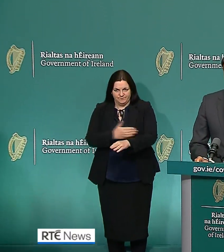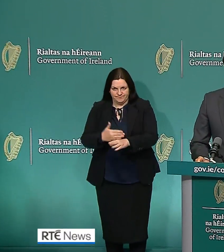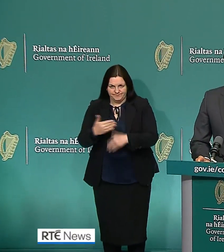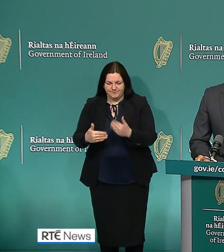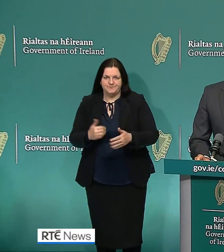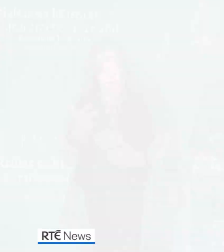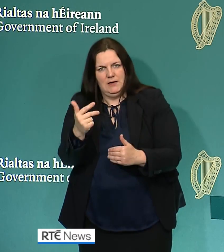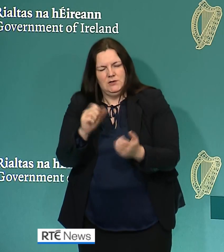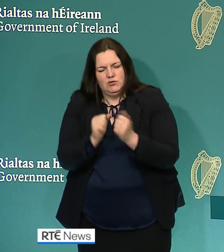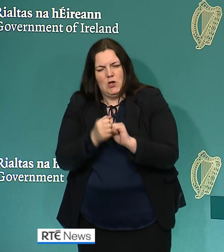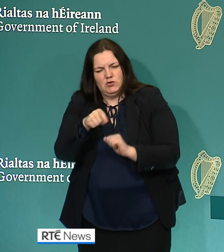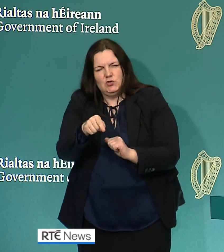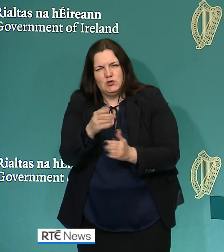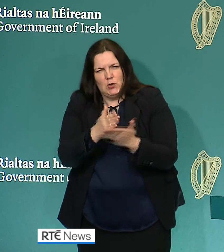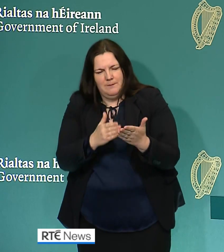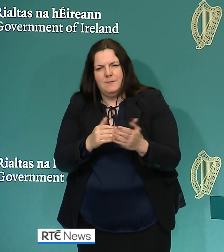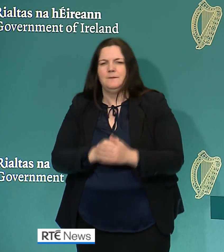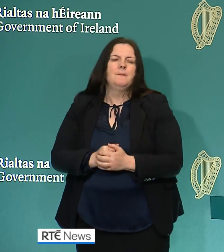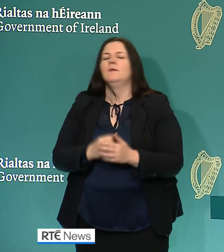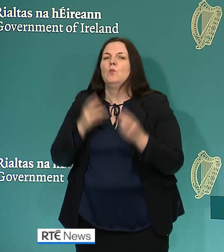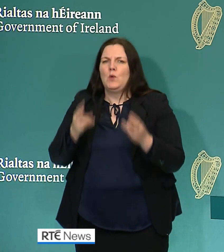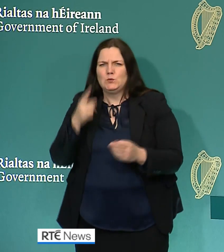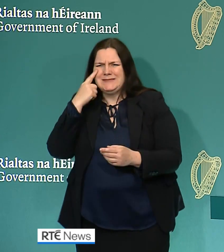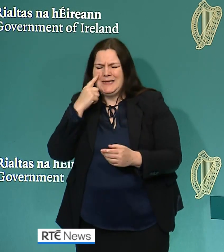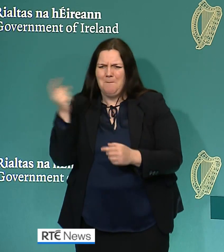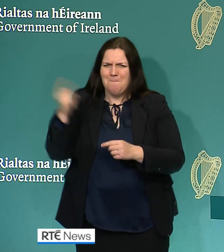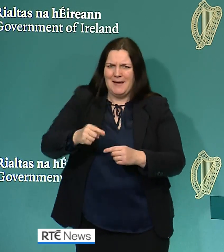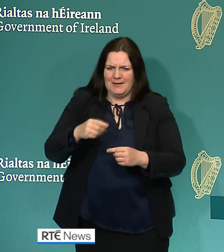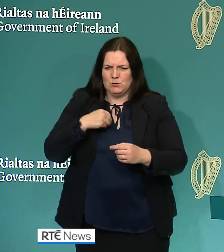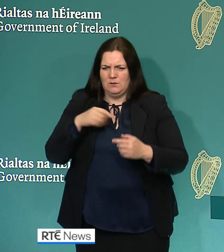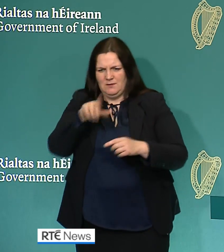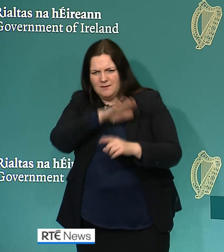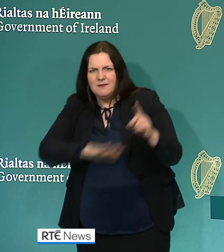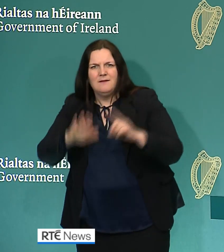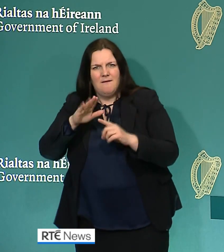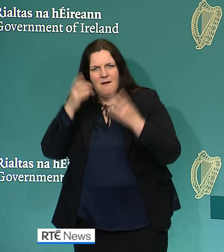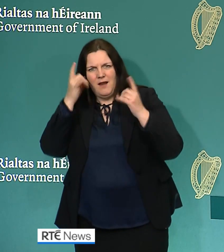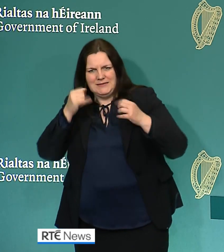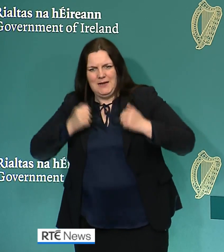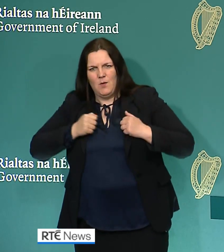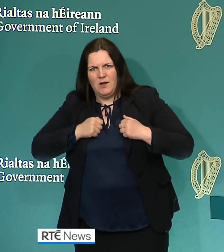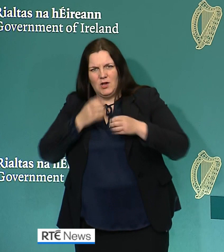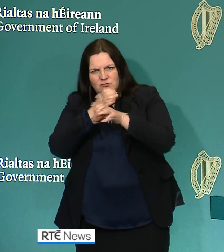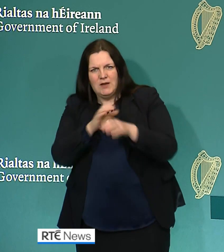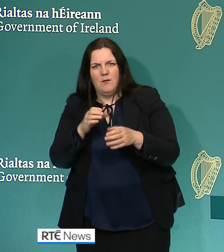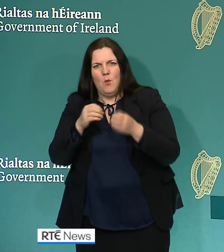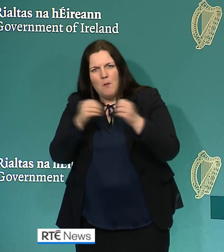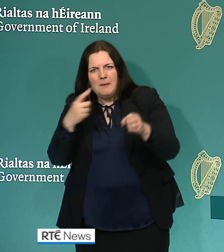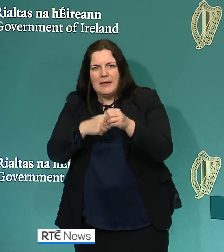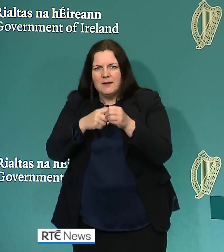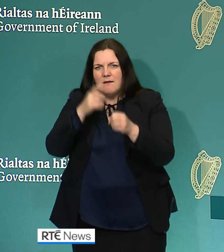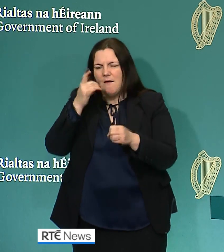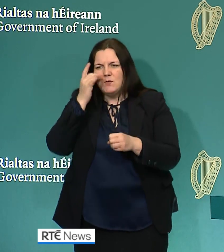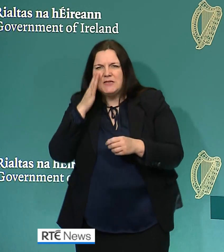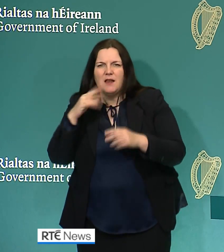29th of June. We want to see the return of domestic tourism in our country and the reopening of hotels, restaurants, hostels, caravan